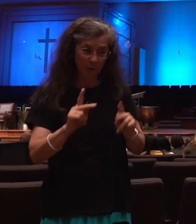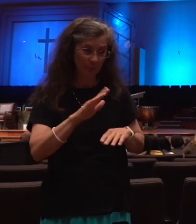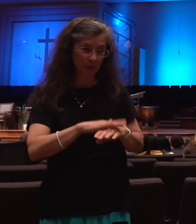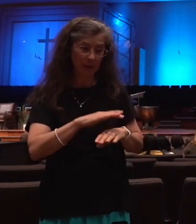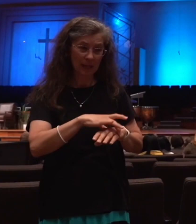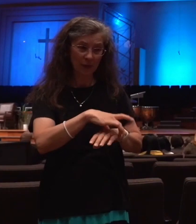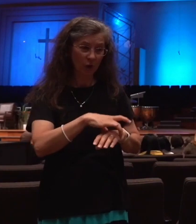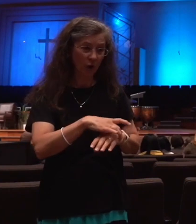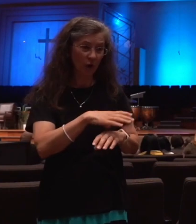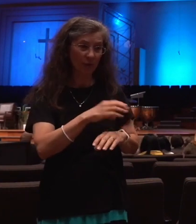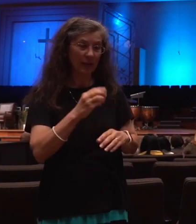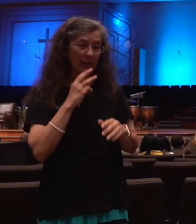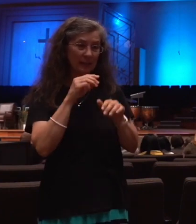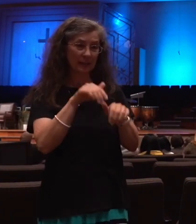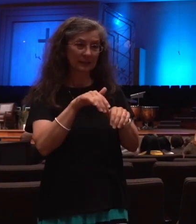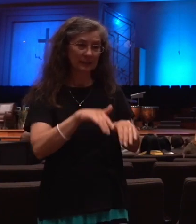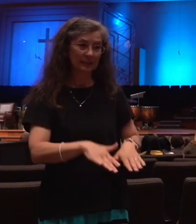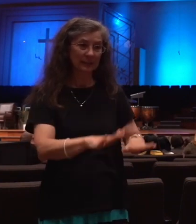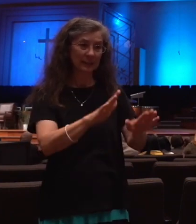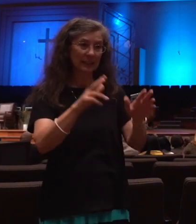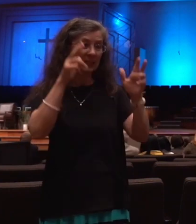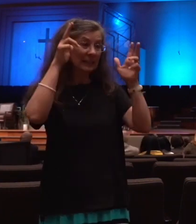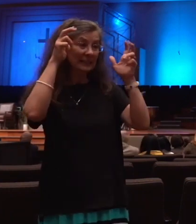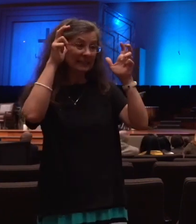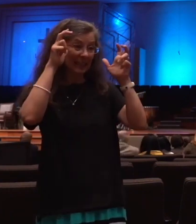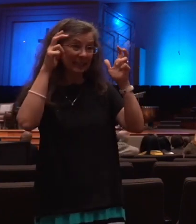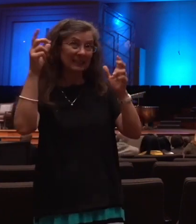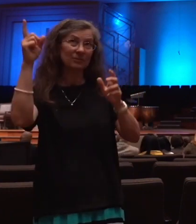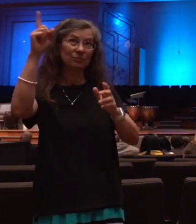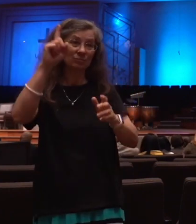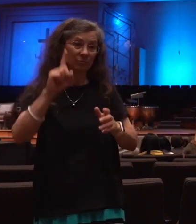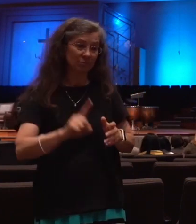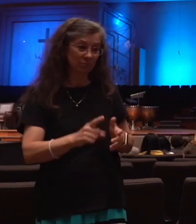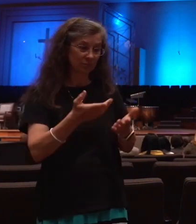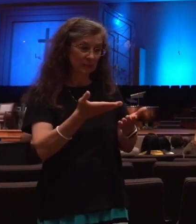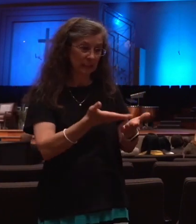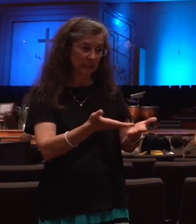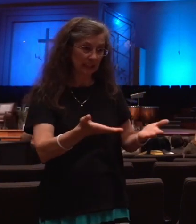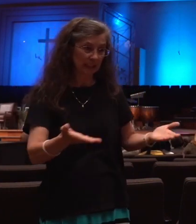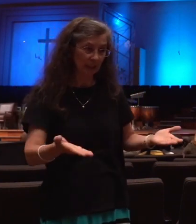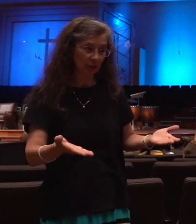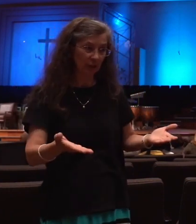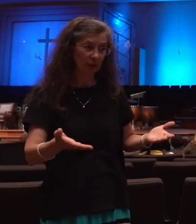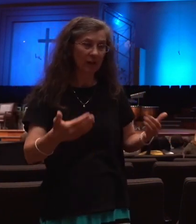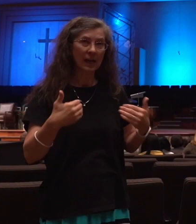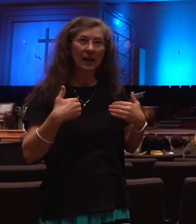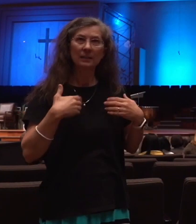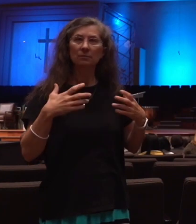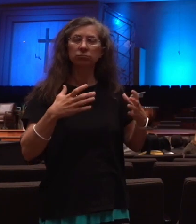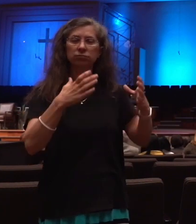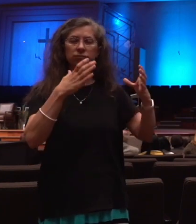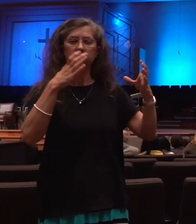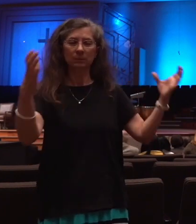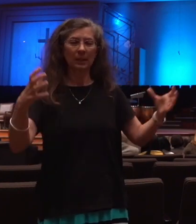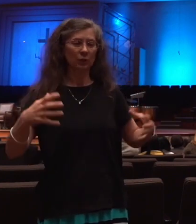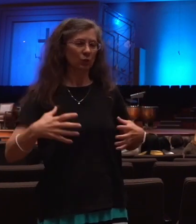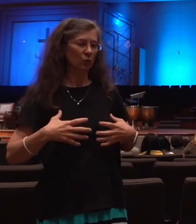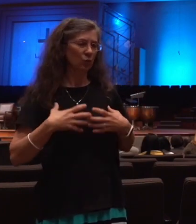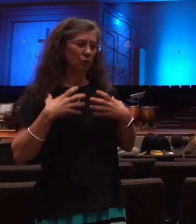for the devil is come down unto you having great wrath, because he knoweth